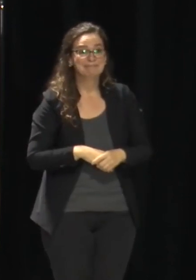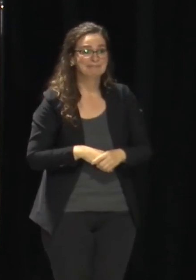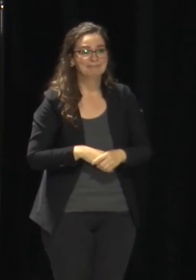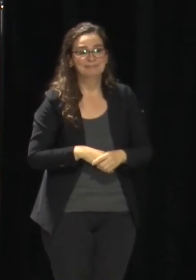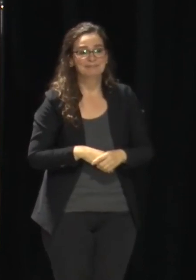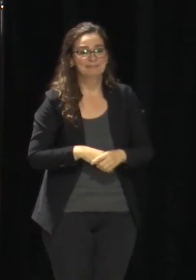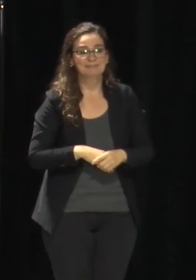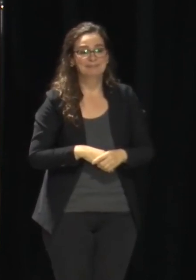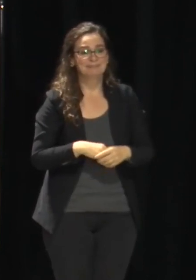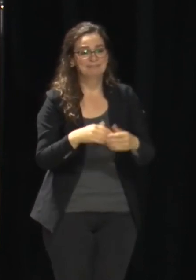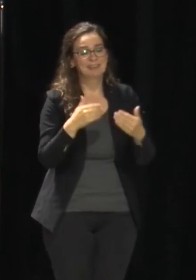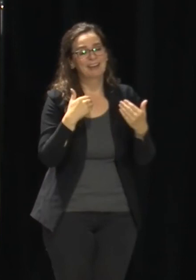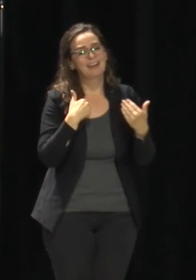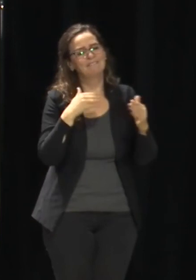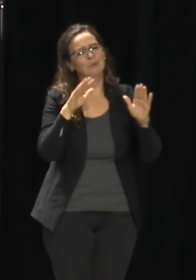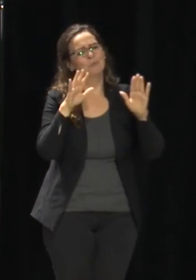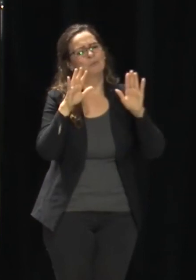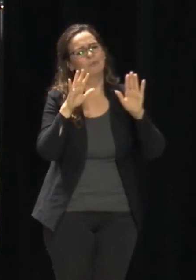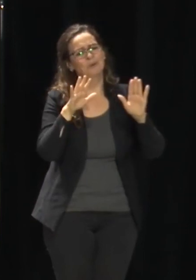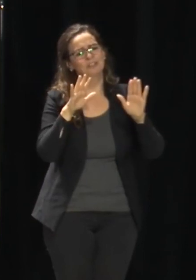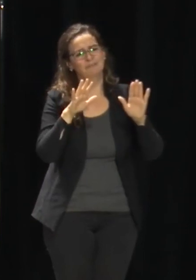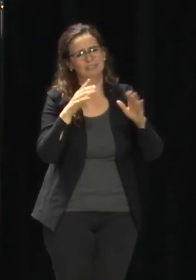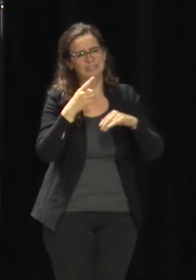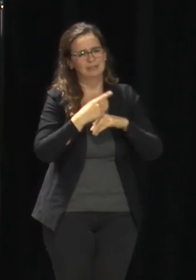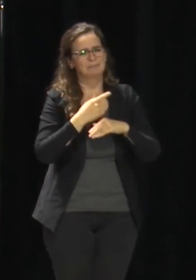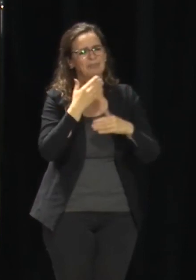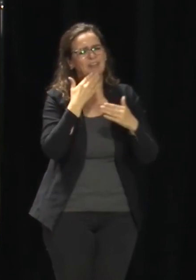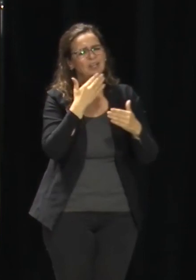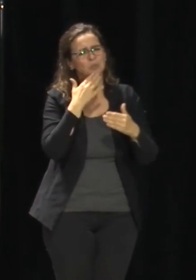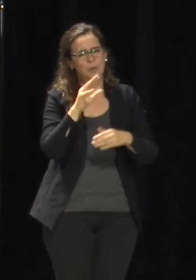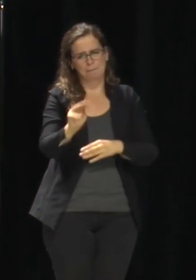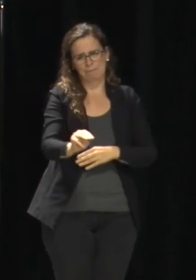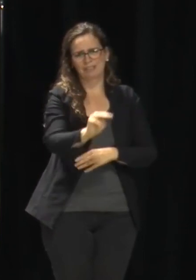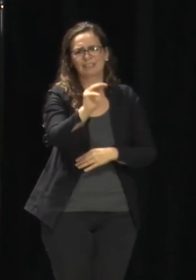OK, thank you, everybody. We will see everybody back here on Monday.